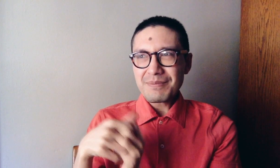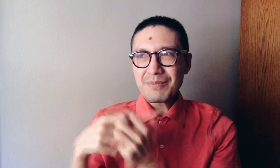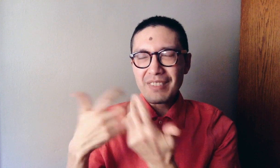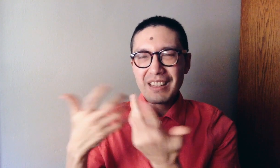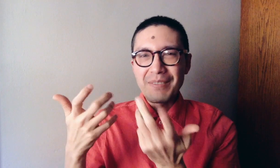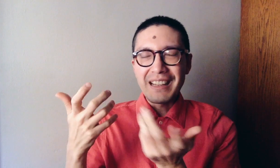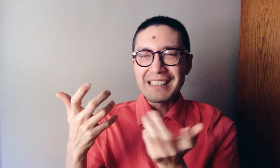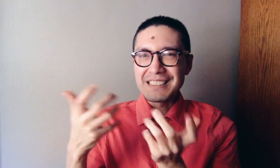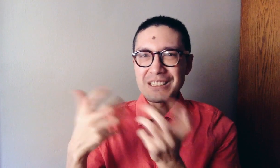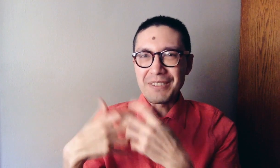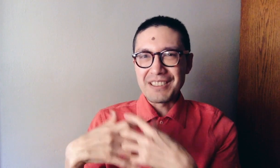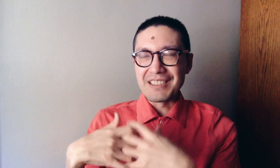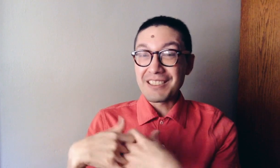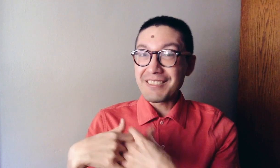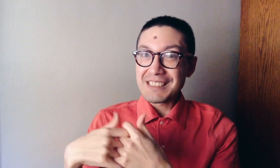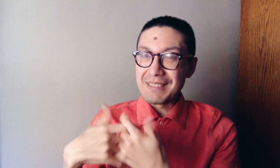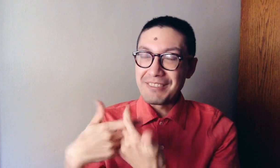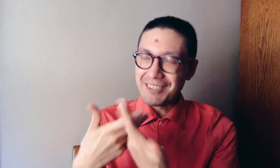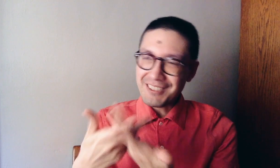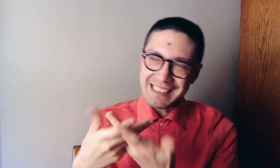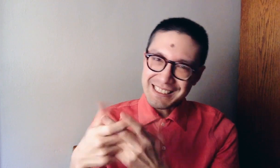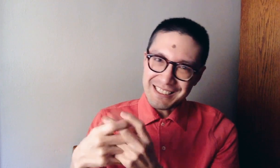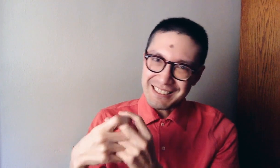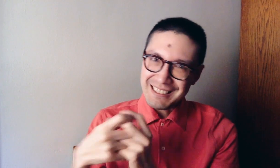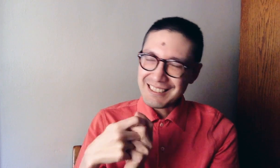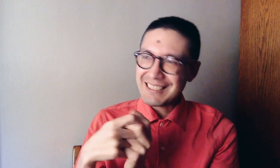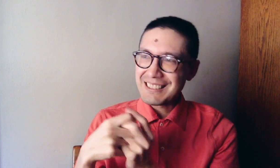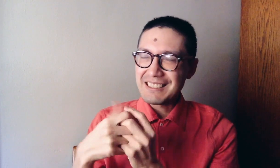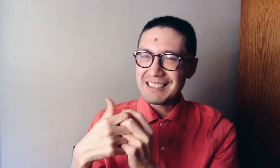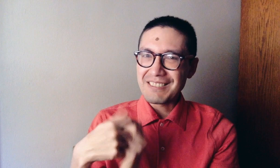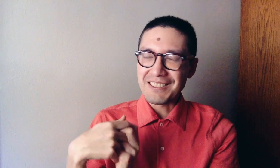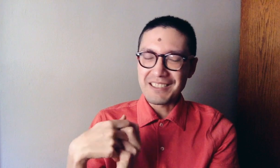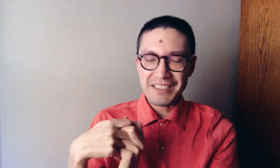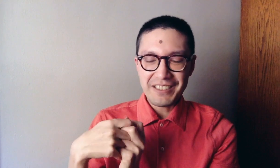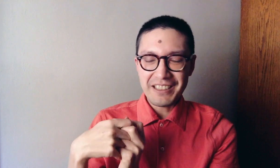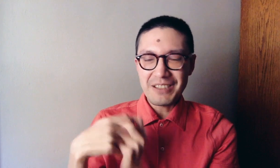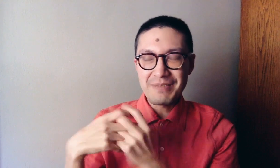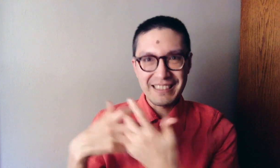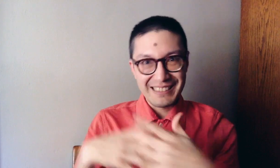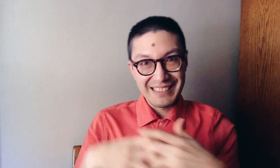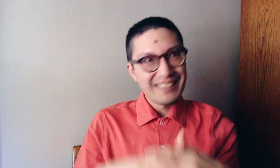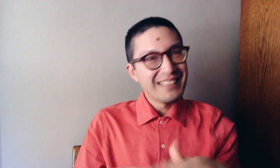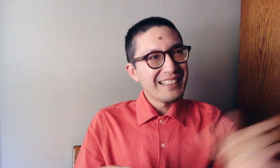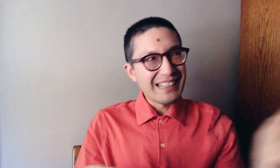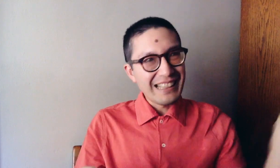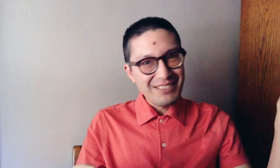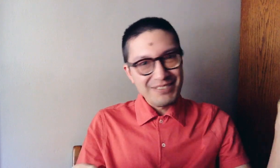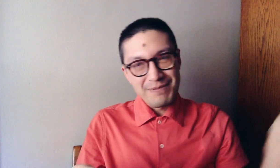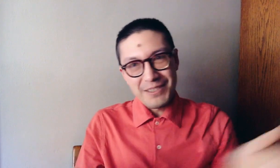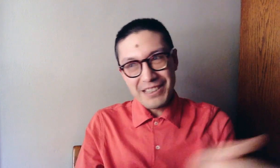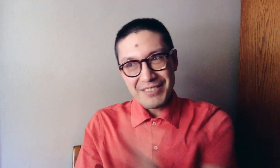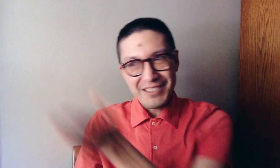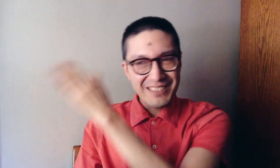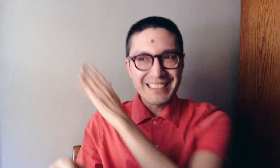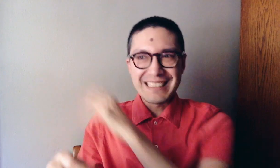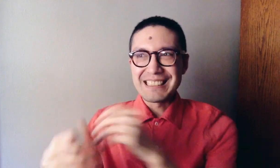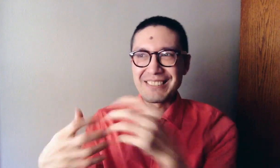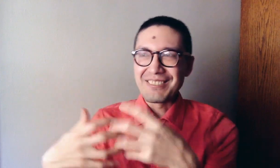I'm not super nervous before I start recording a video, but I get more and more nervous as the